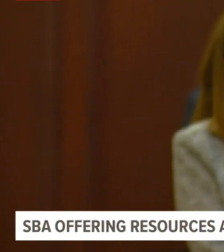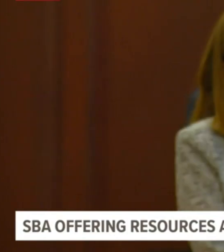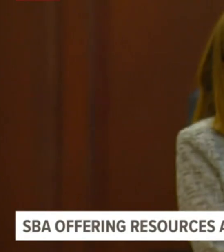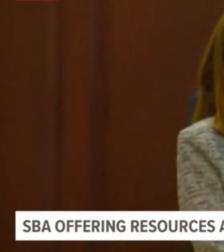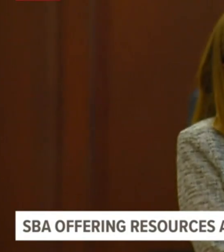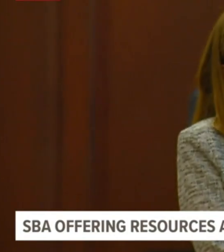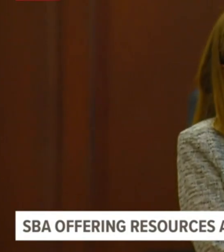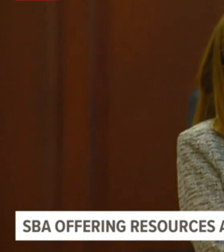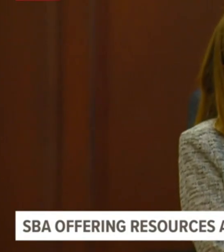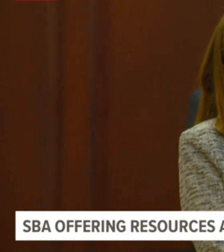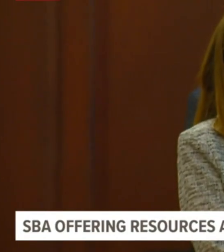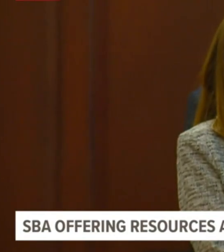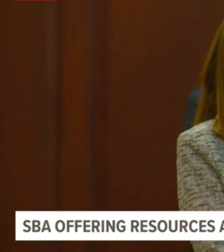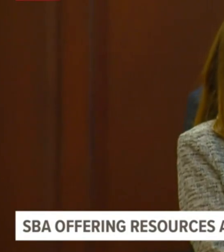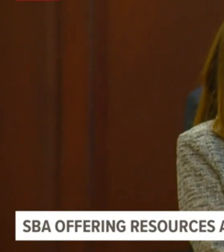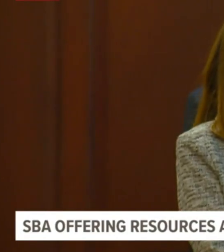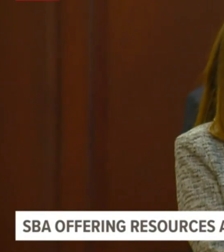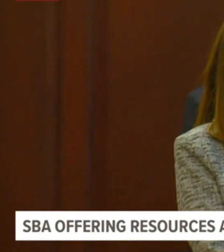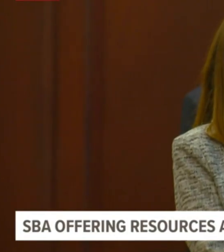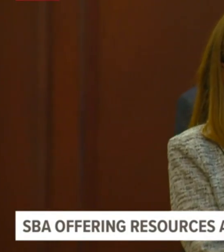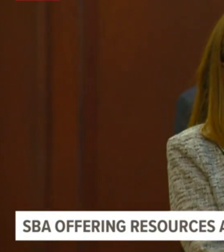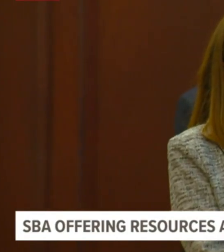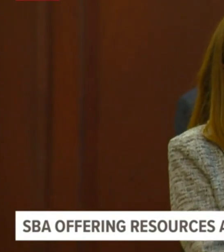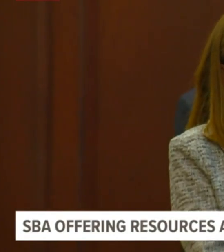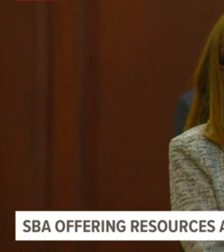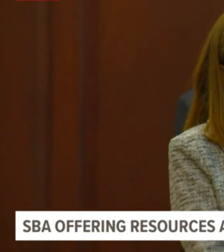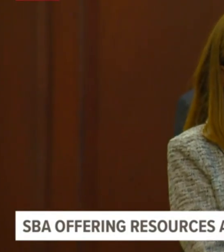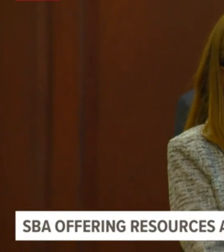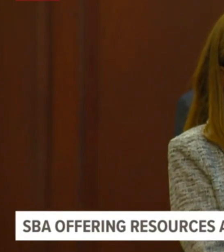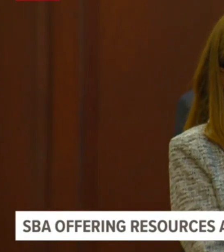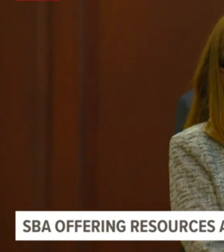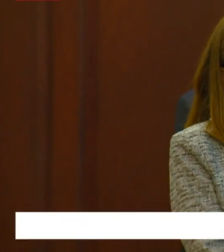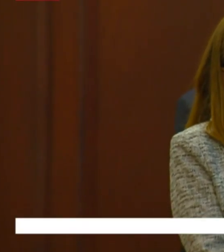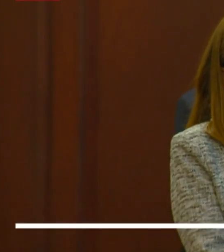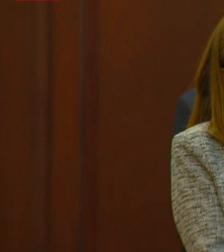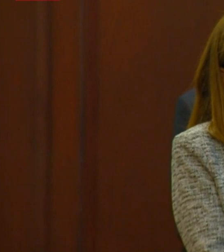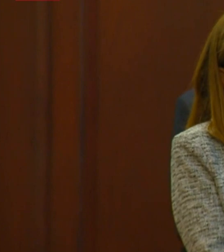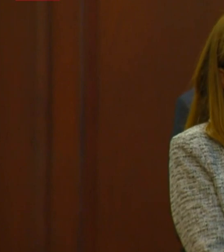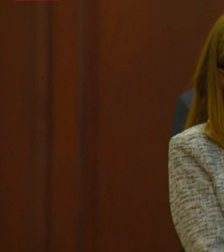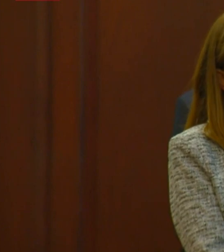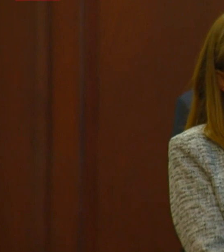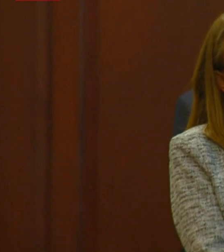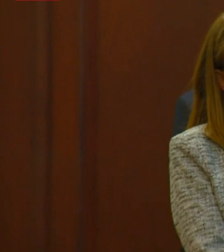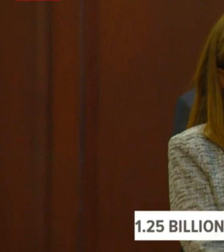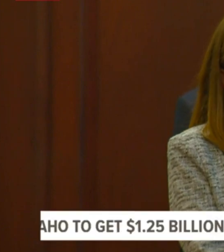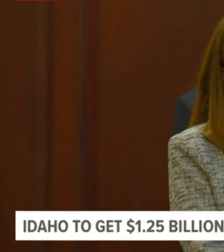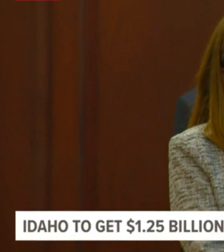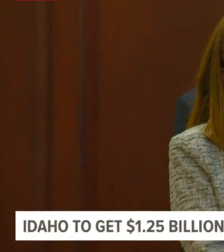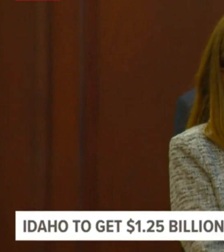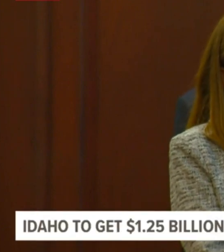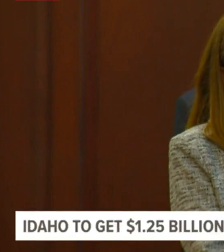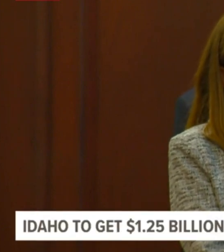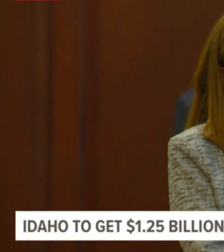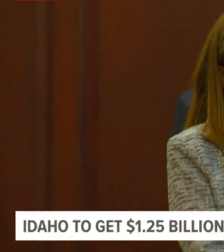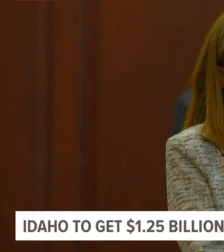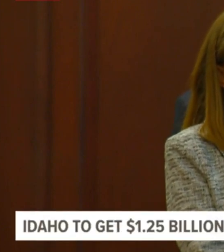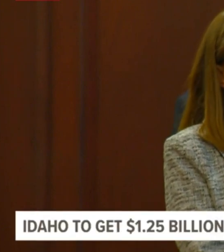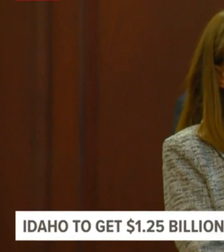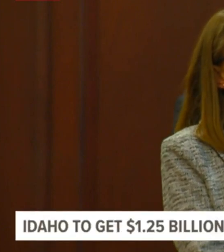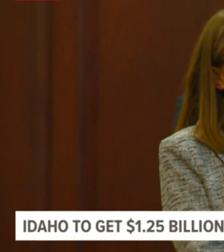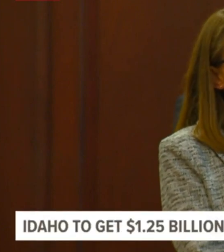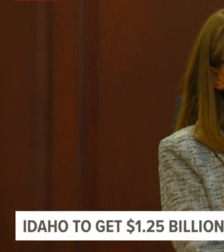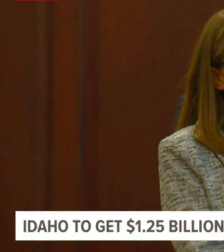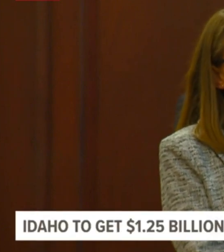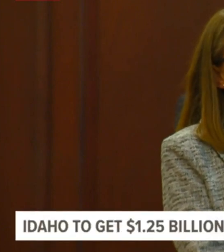everyone that you do not need to call our office to file. Uh, you can file online. If you have questions about your claim, you can